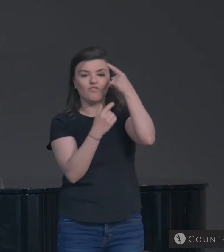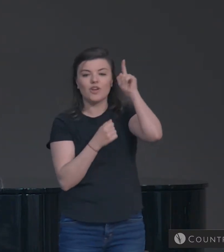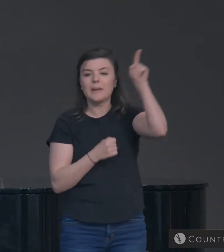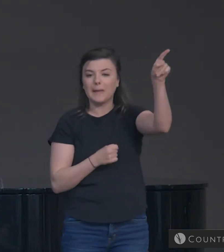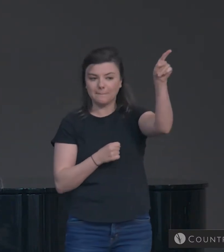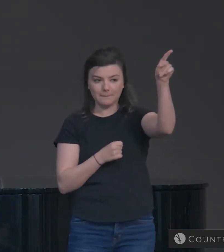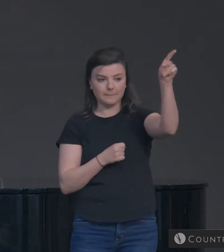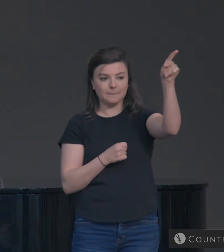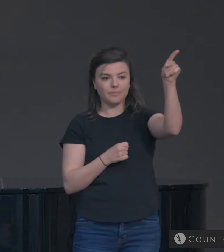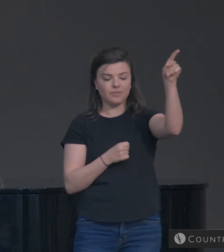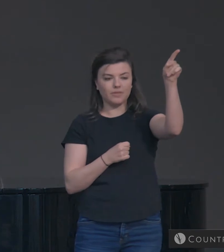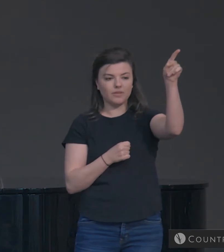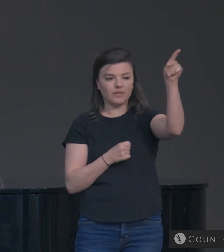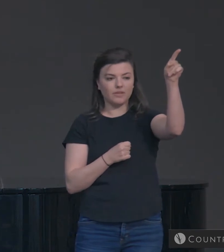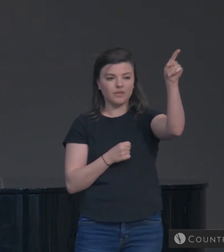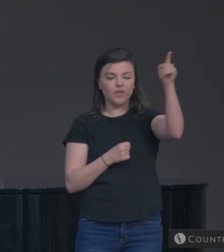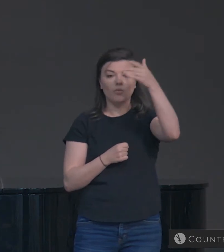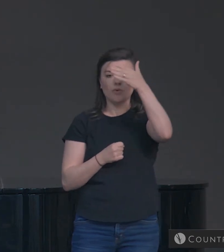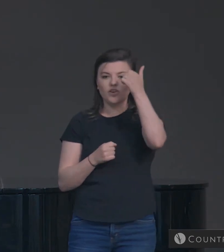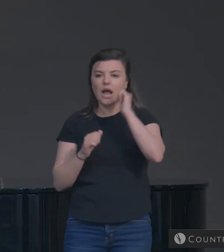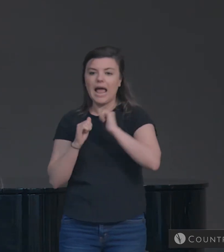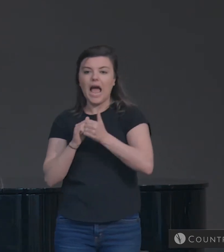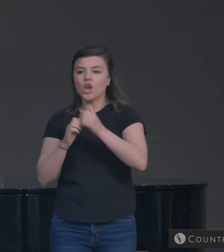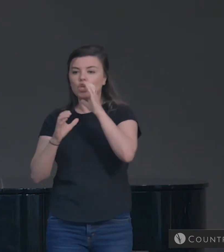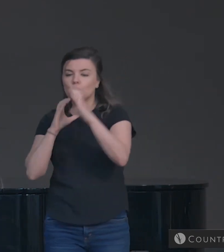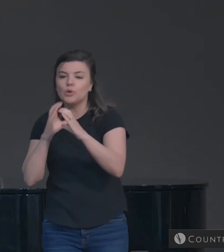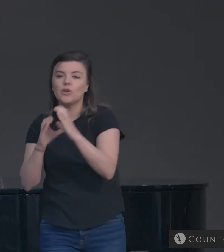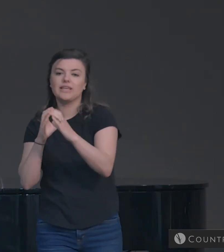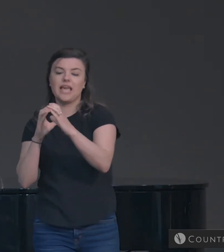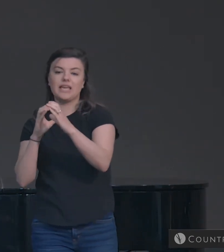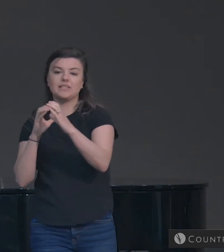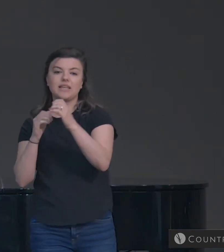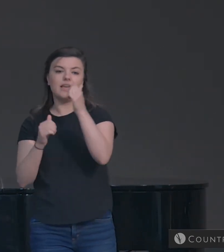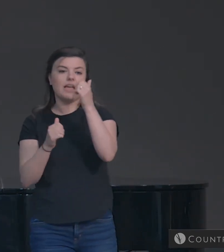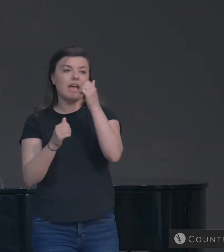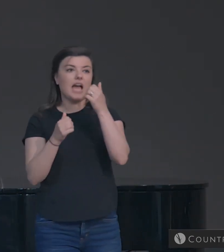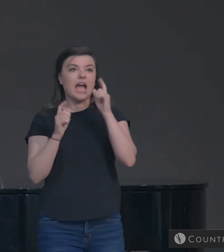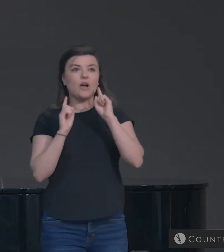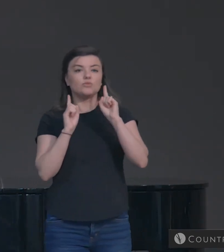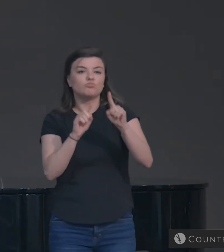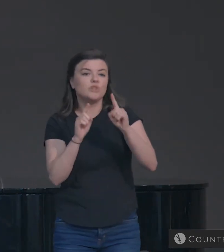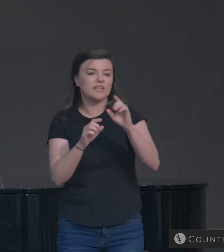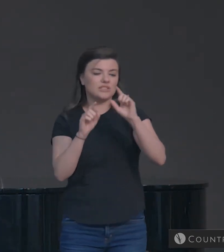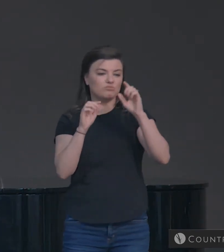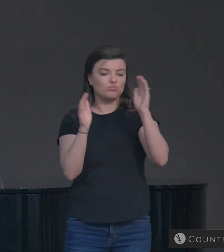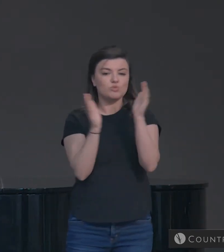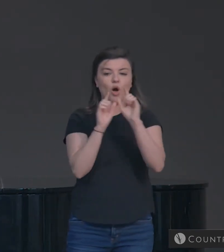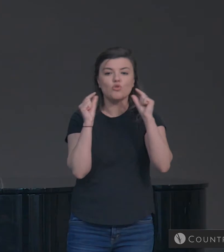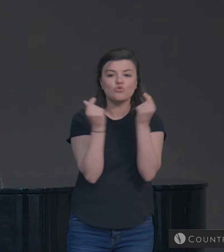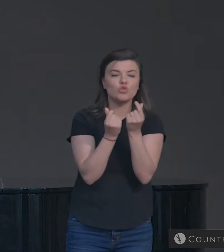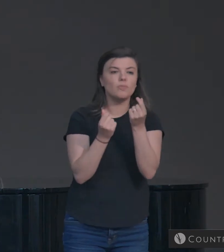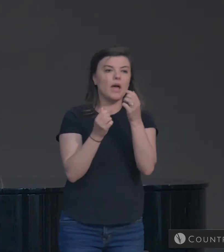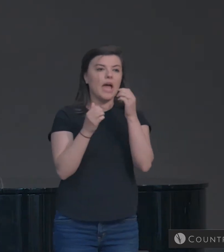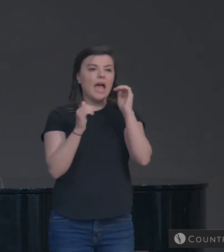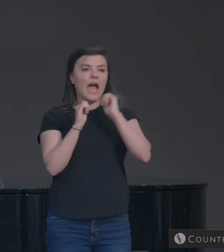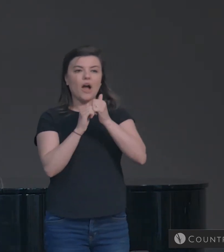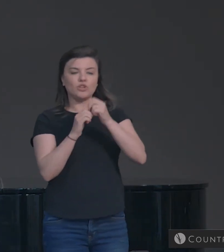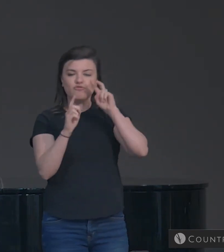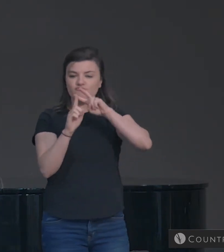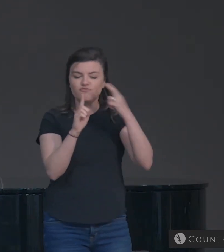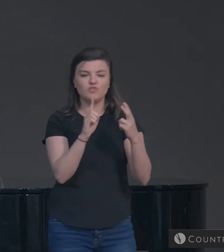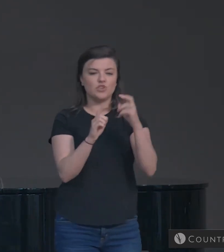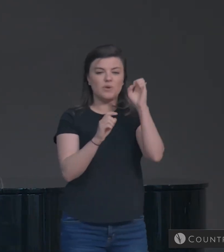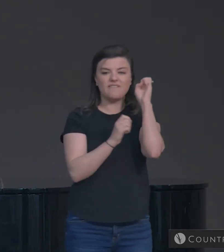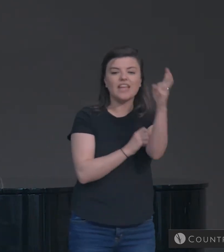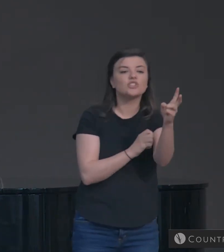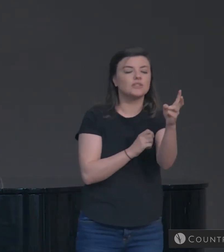We've forgotten how to treat every conversation, every small group meeting, every evangelistic opportunity, every night